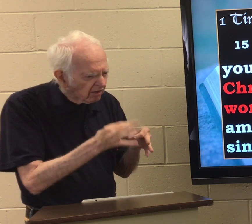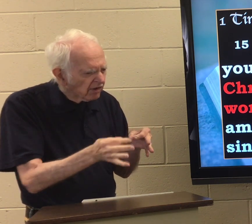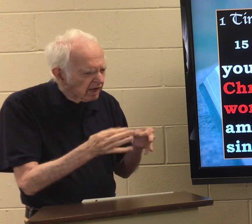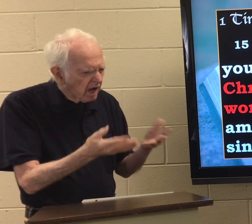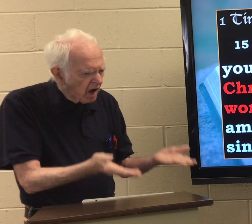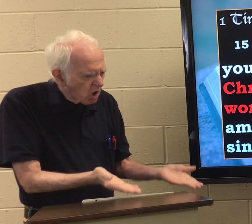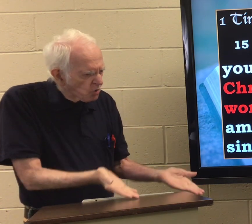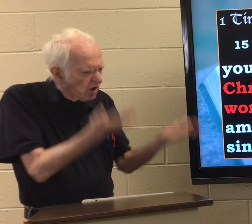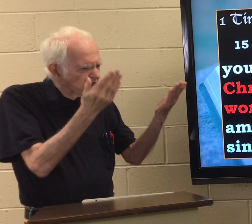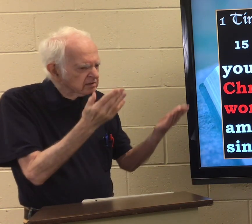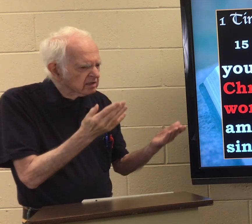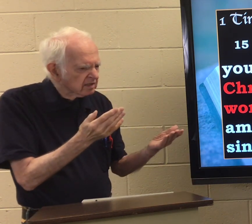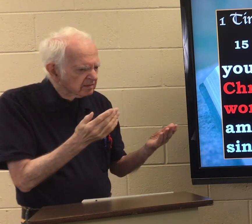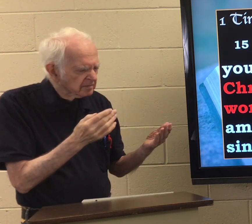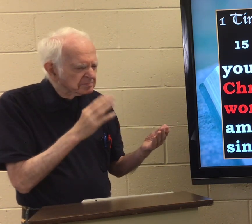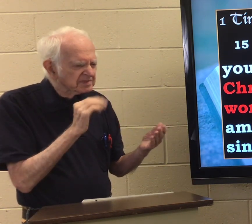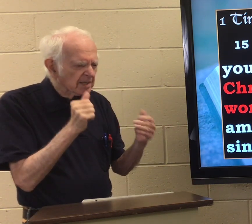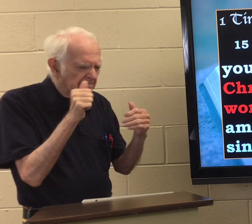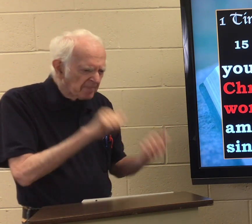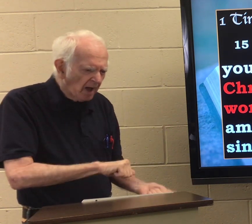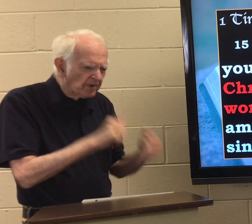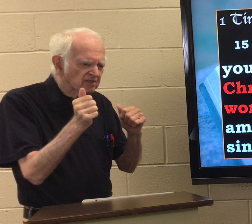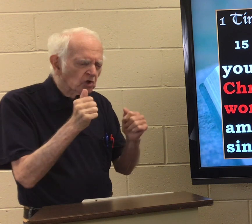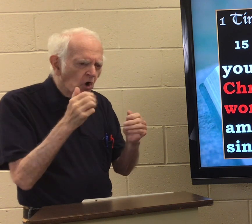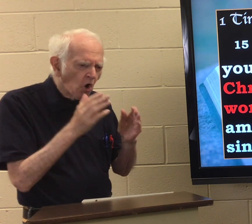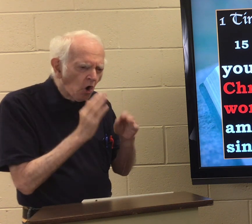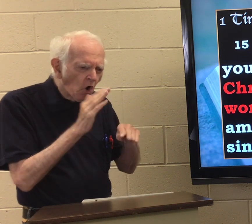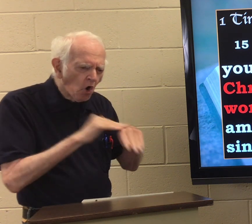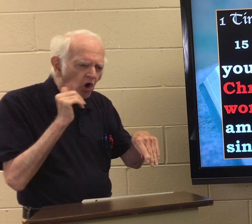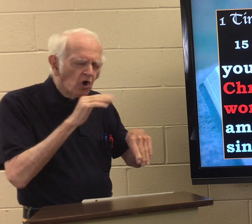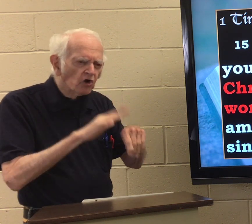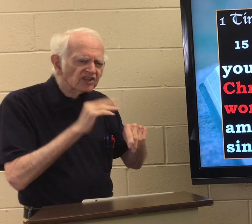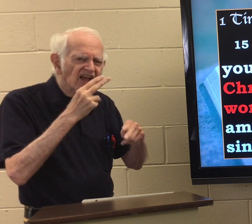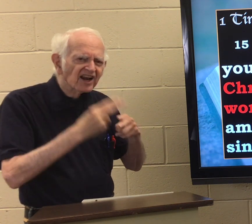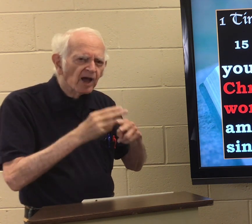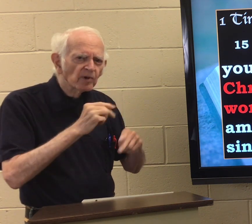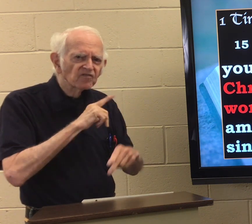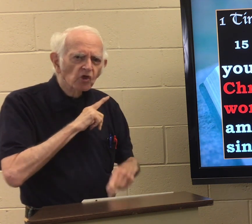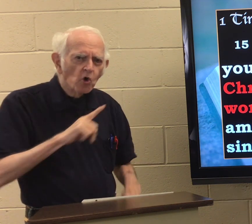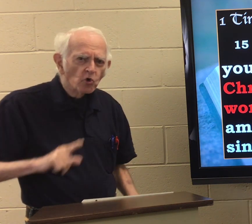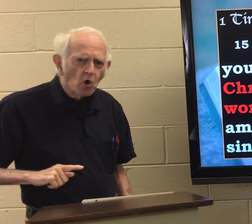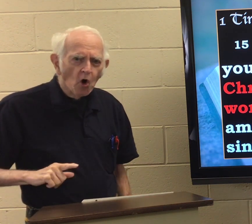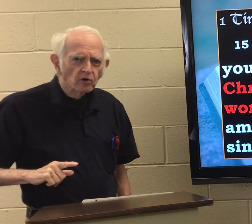He asked him, why do you wait, arise, and be baptized, calling on the name of the Lord.